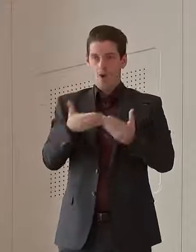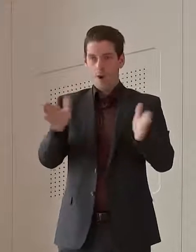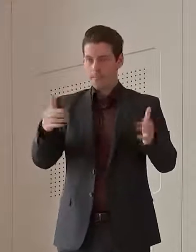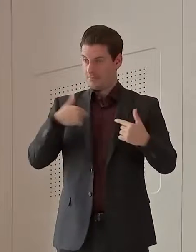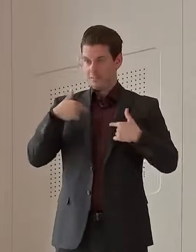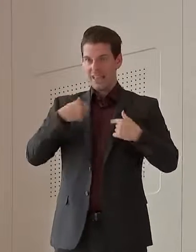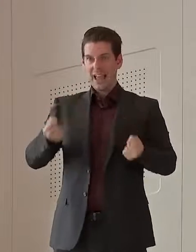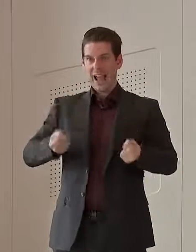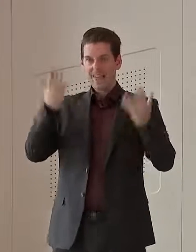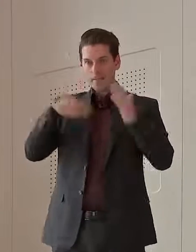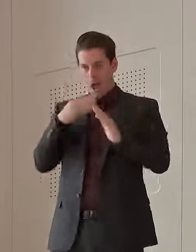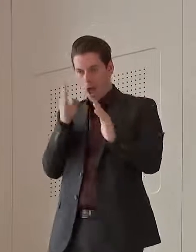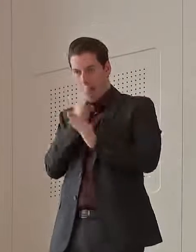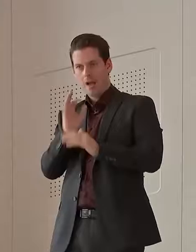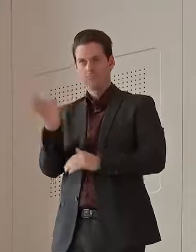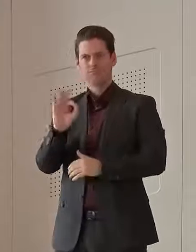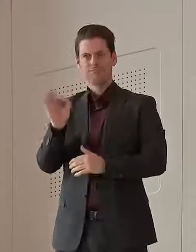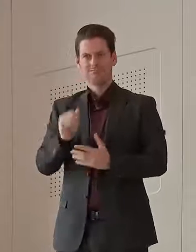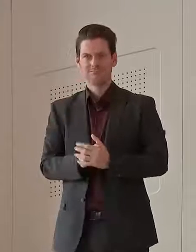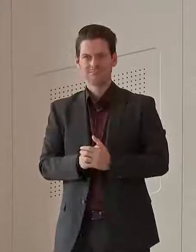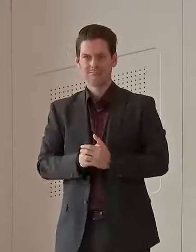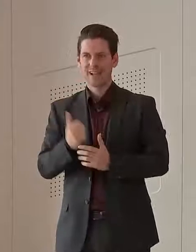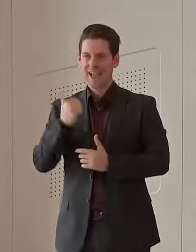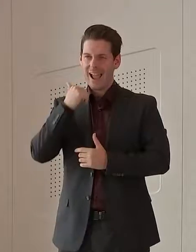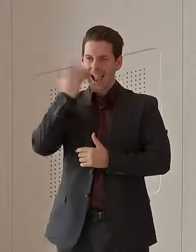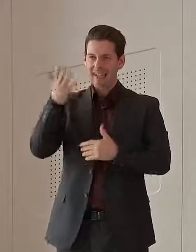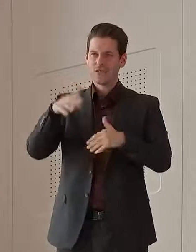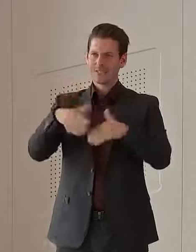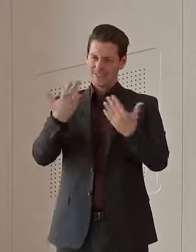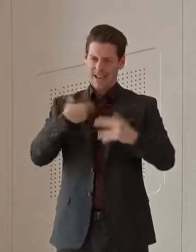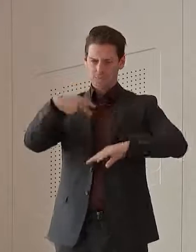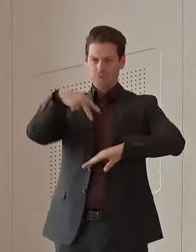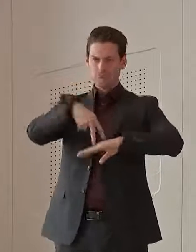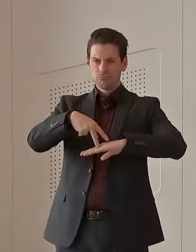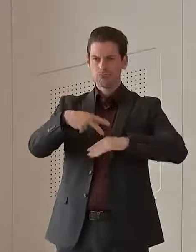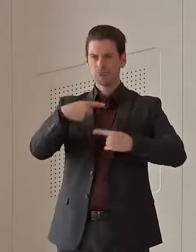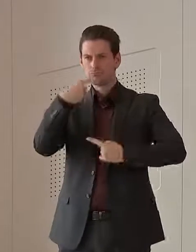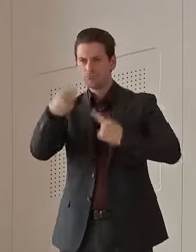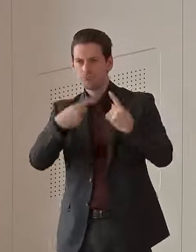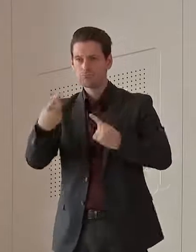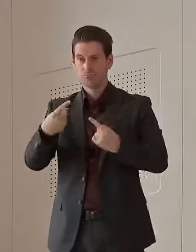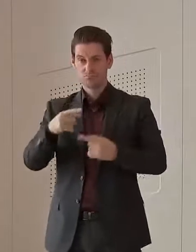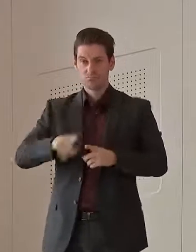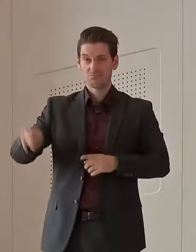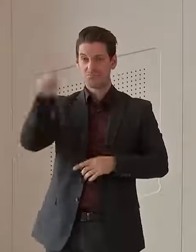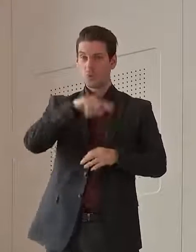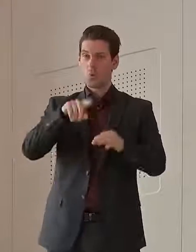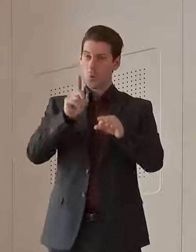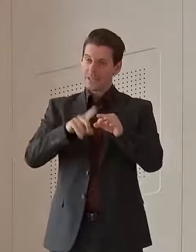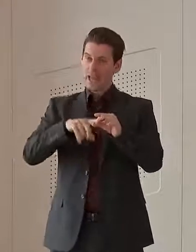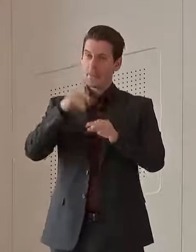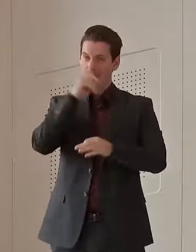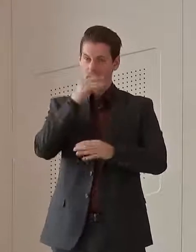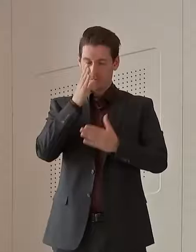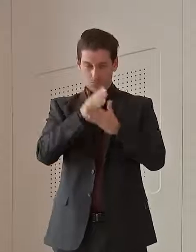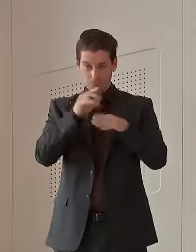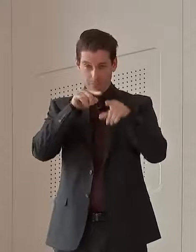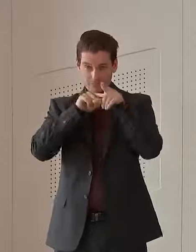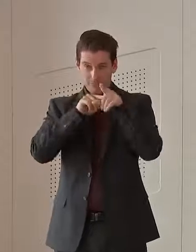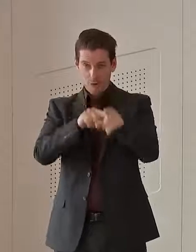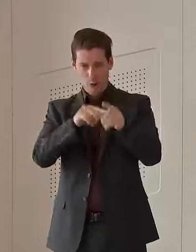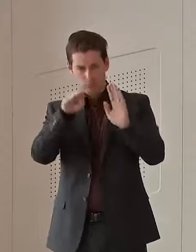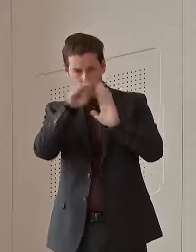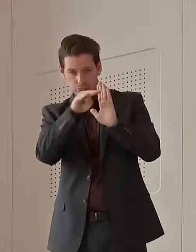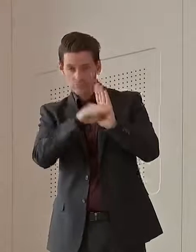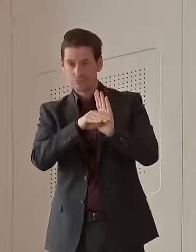haven't given up. I mean, we come out here every day and Queenslanders are doing such a good job in making sure that when we go